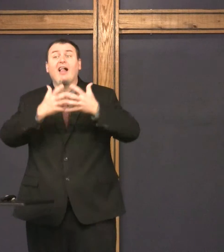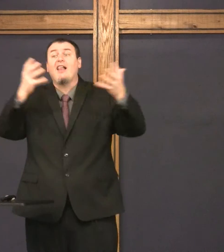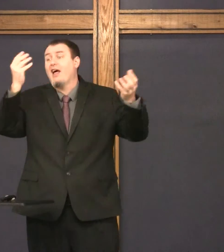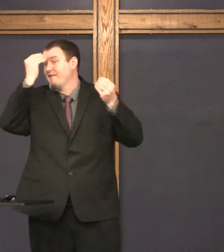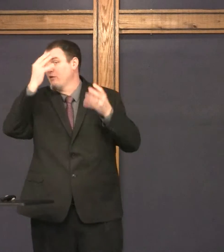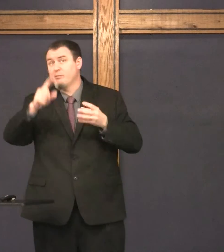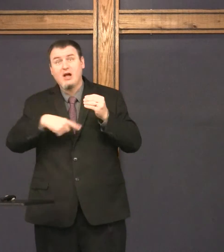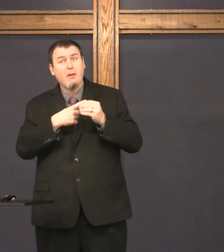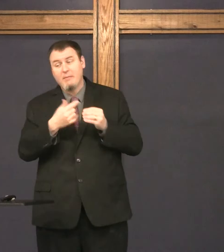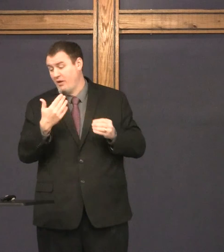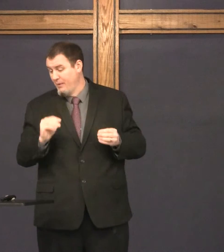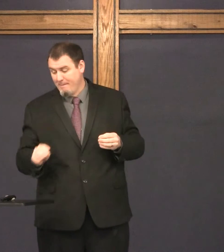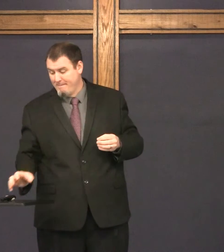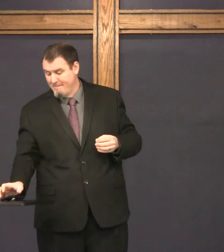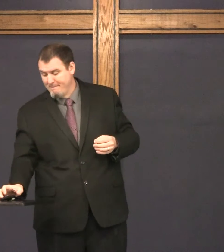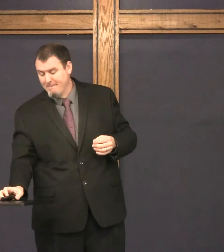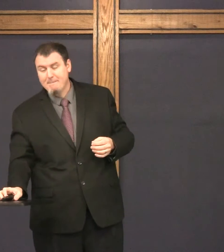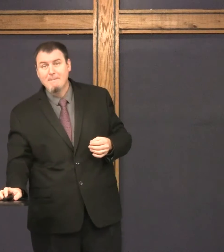We don't have a lot of information about him.